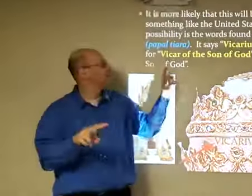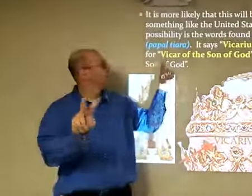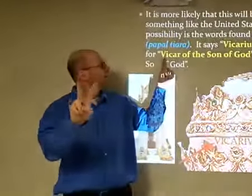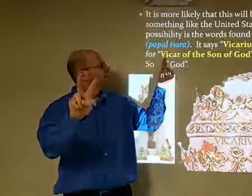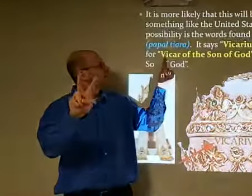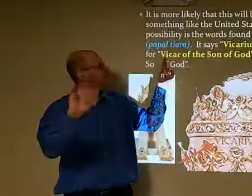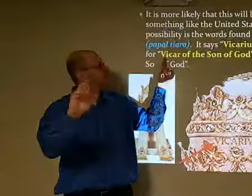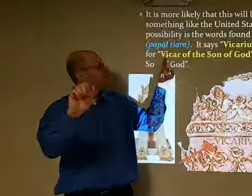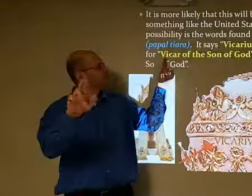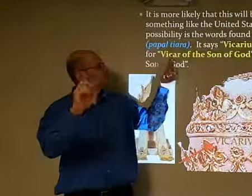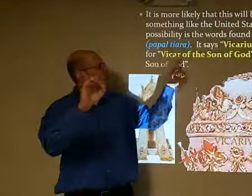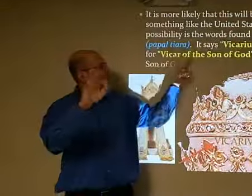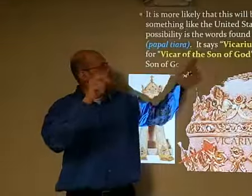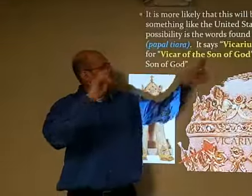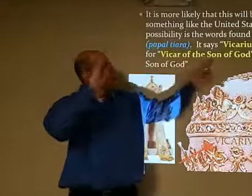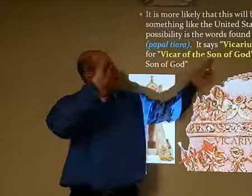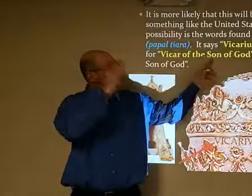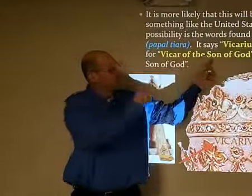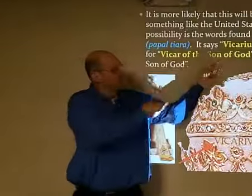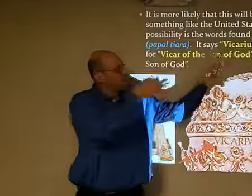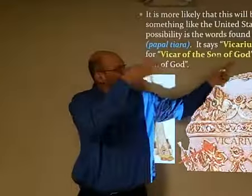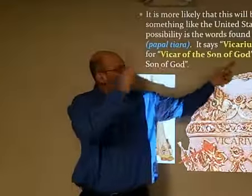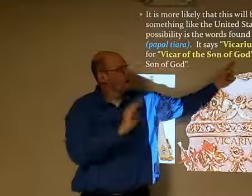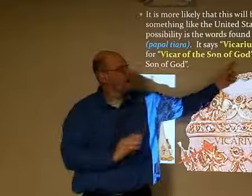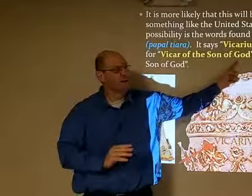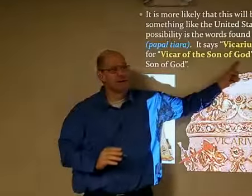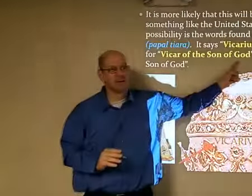it means in the place of the Son of God